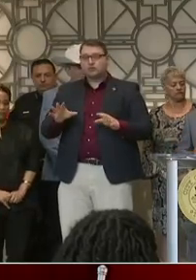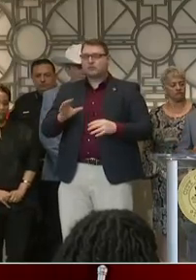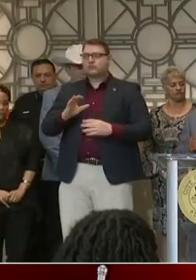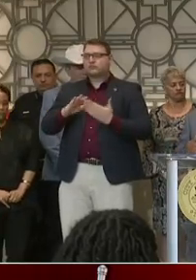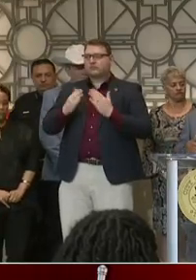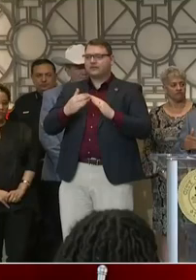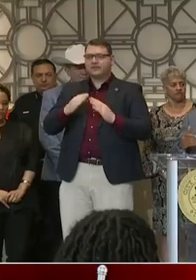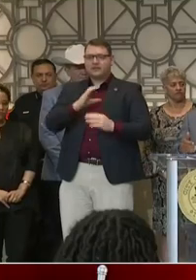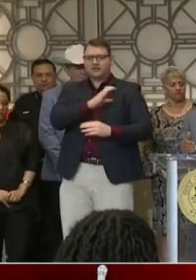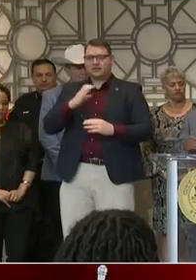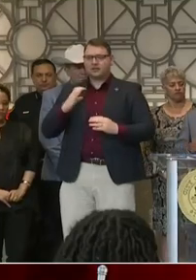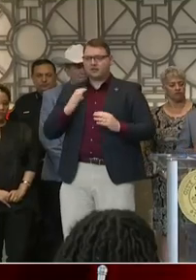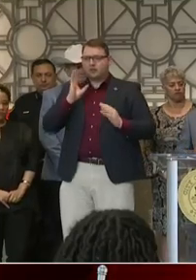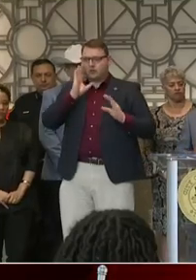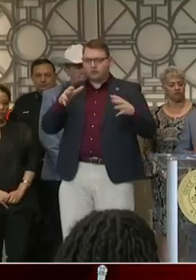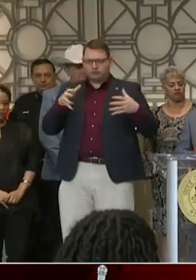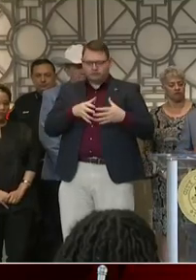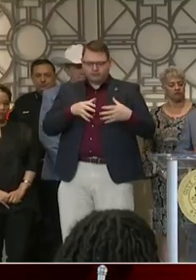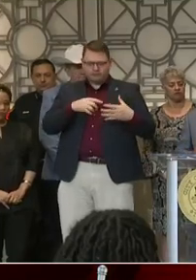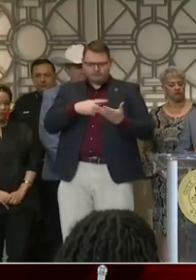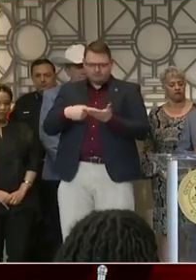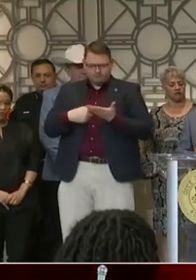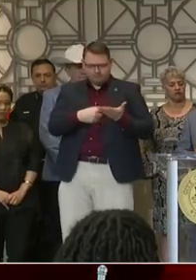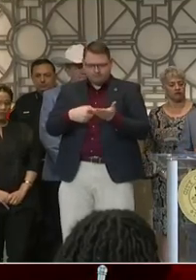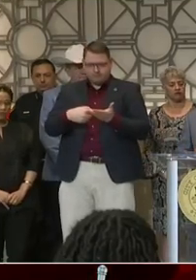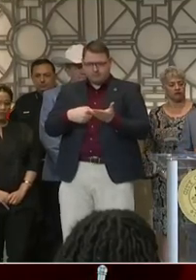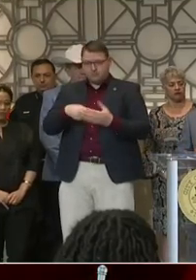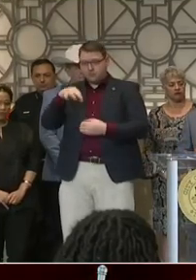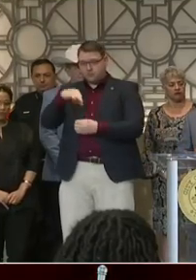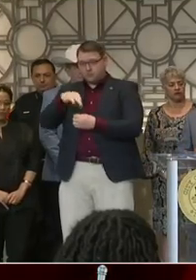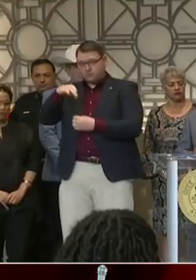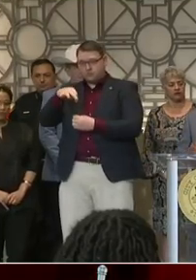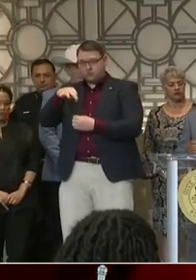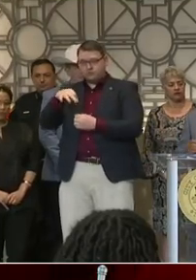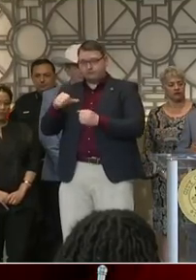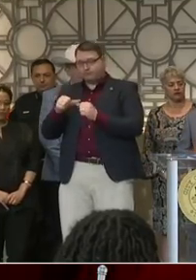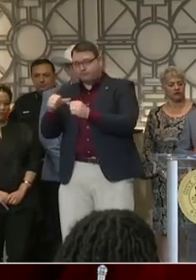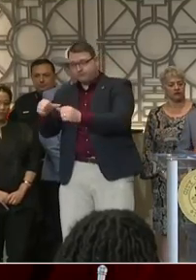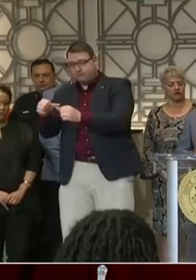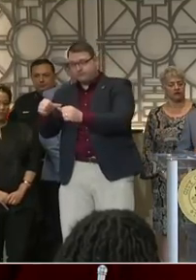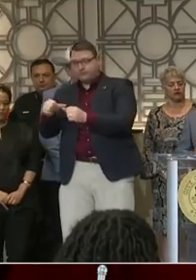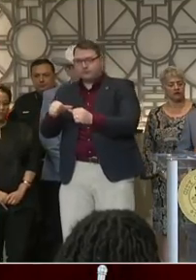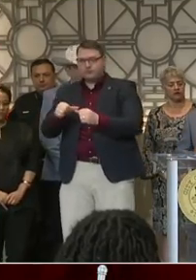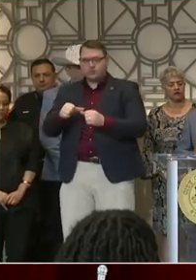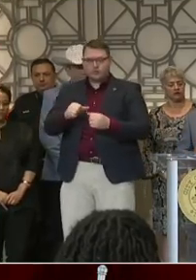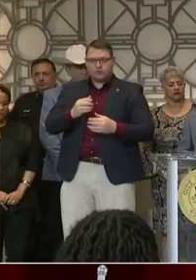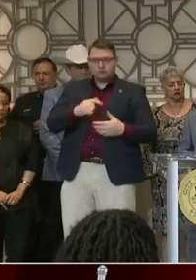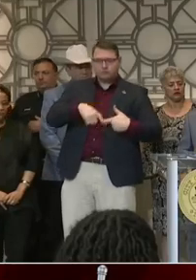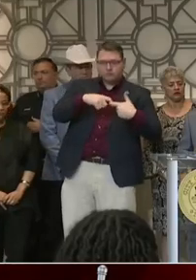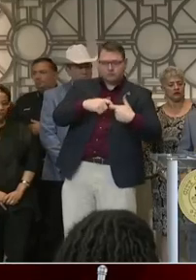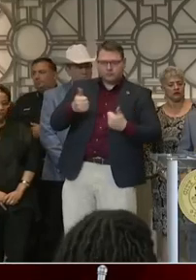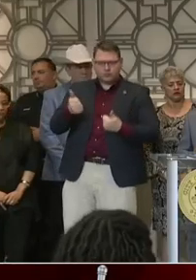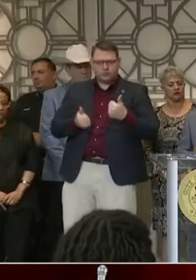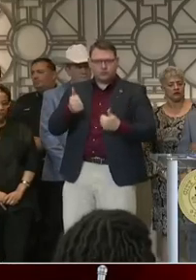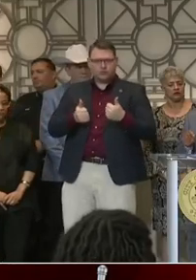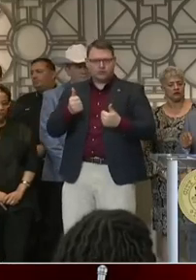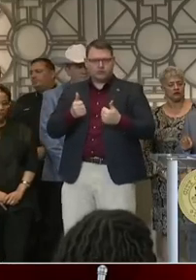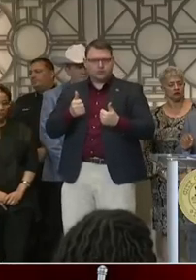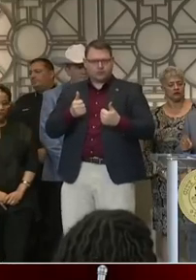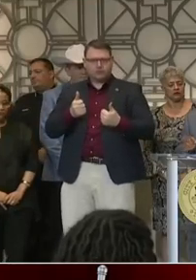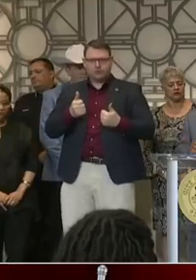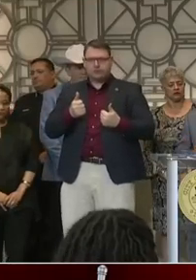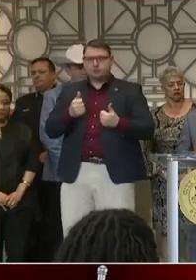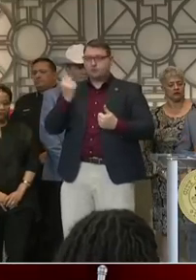vote to continue that emergency health declaration. But that will take effect as of the end of the day